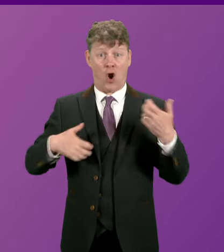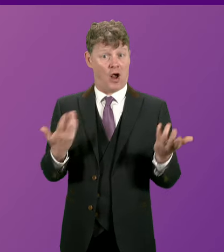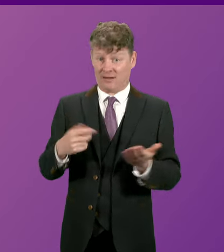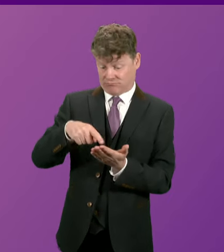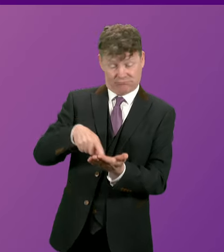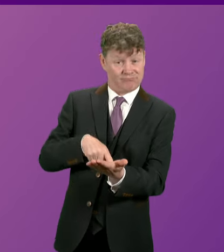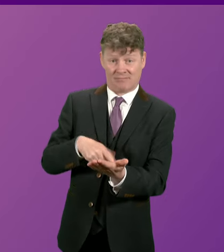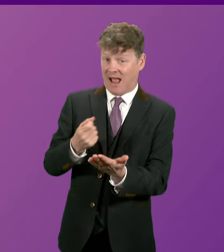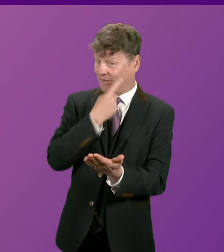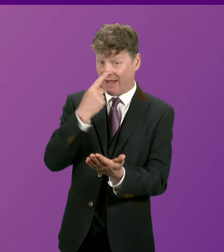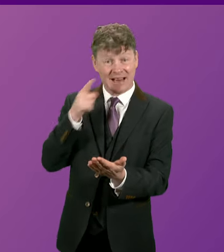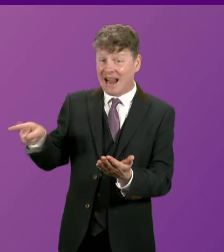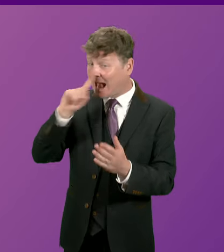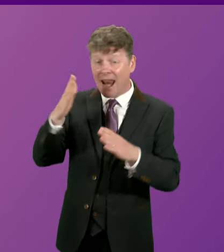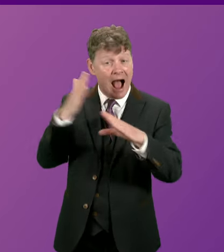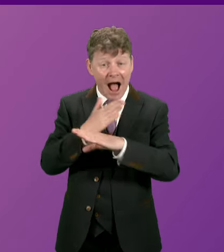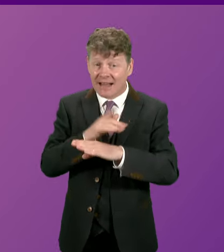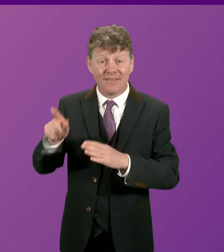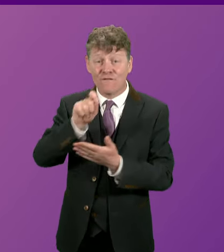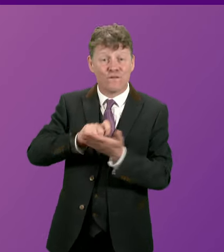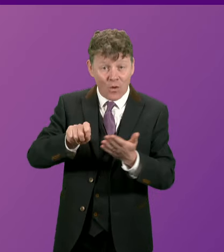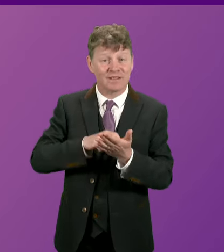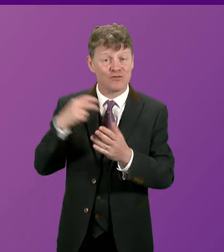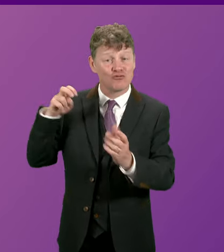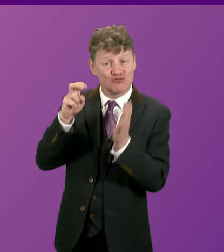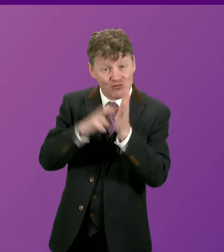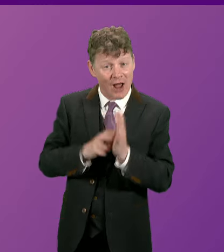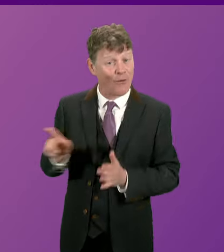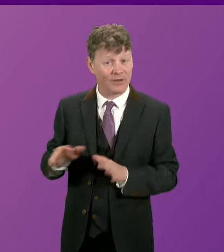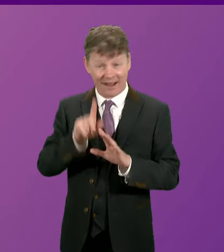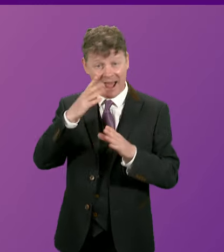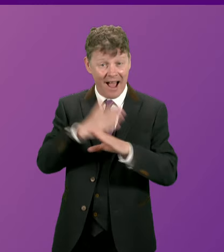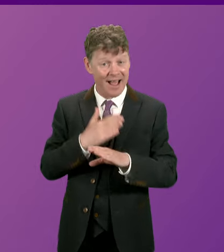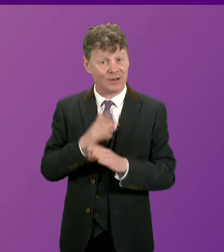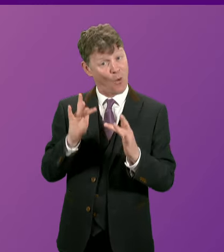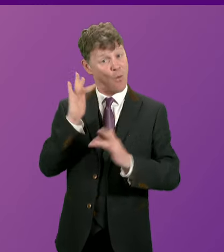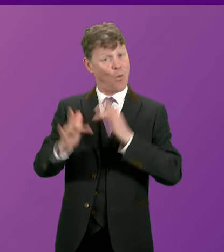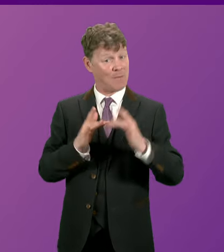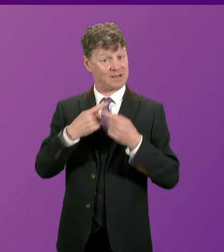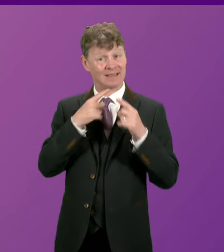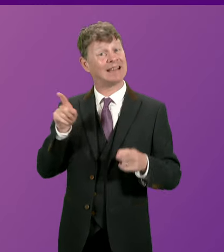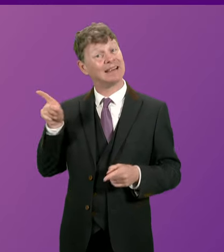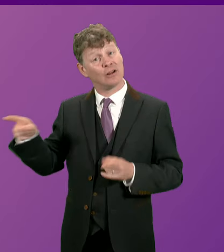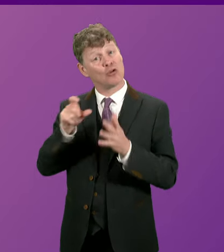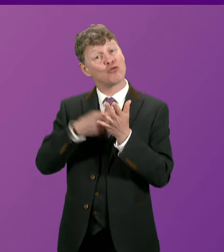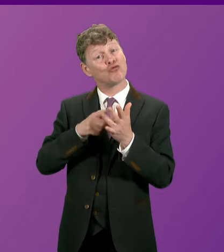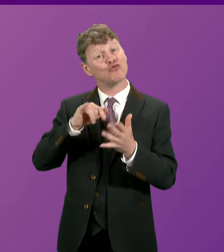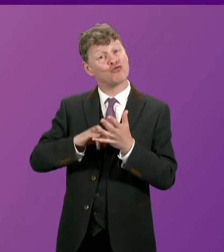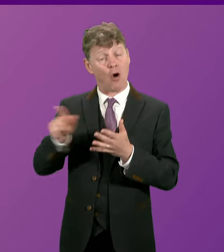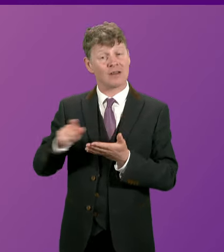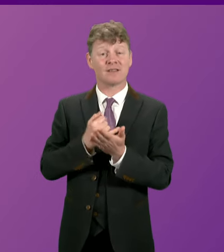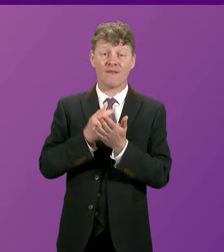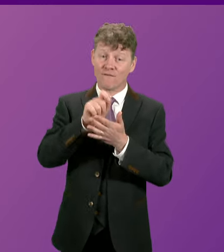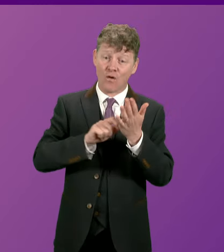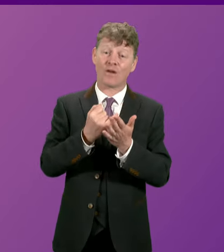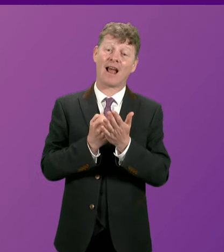there in black and white. He can't hide from the truth, presiding officer. The website also says that he voted against improving.